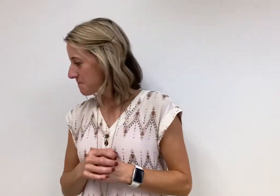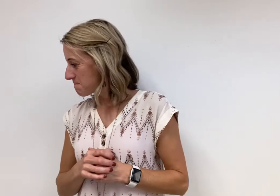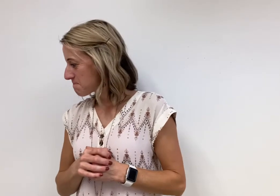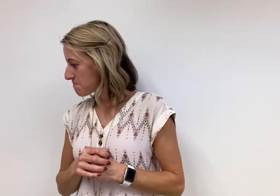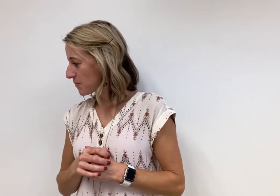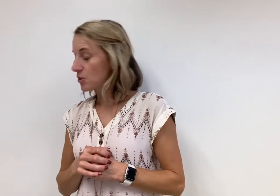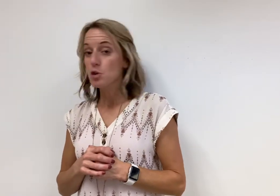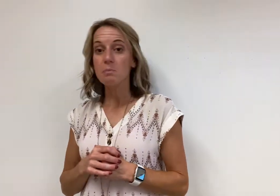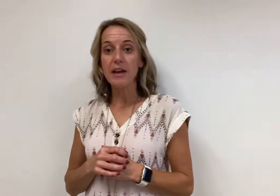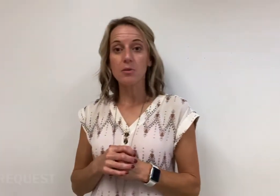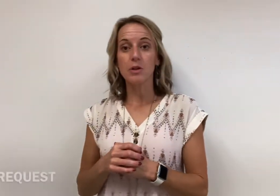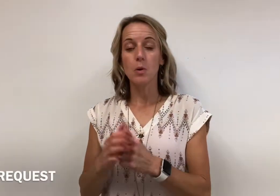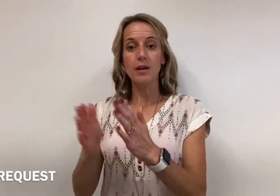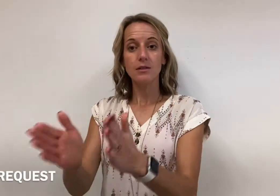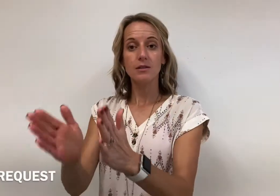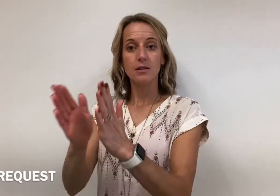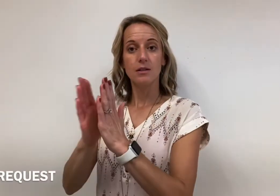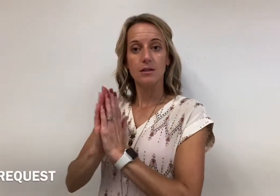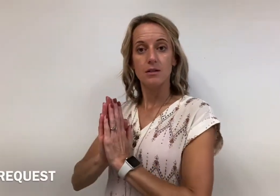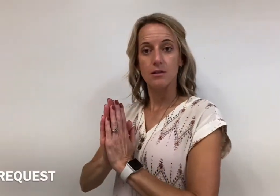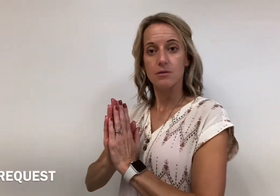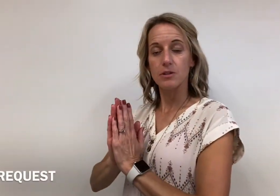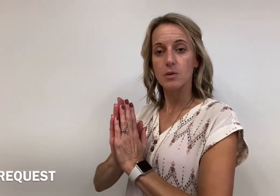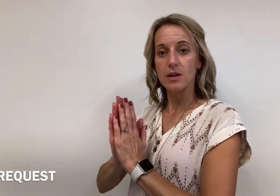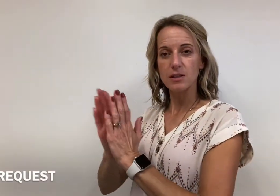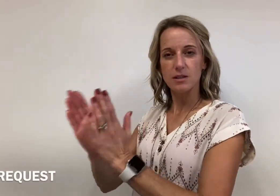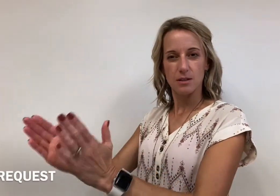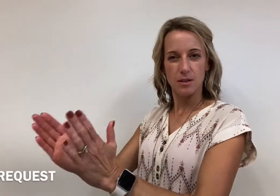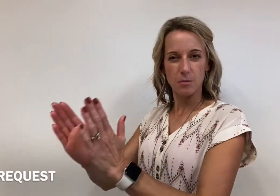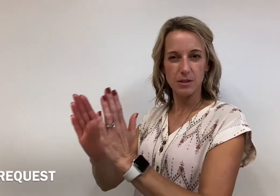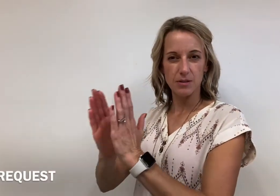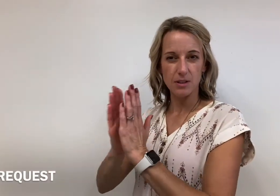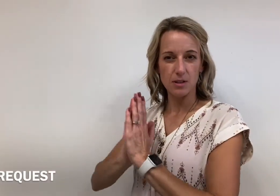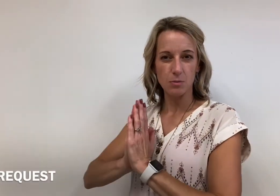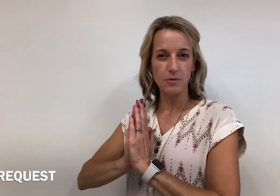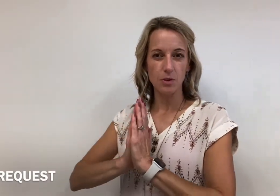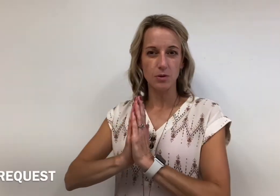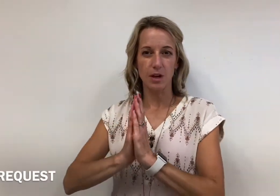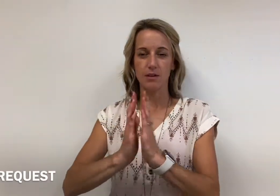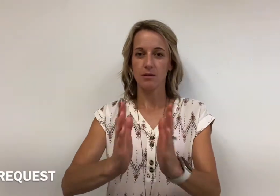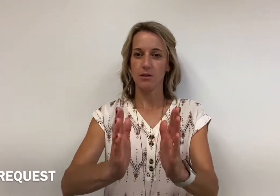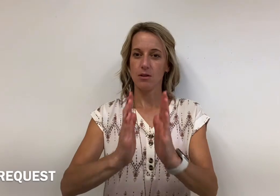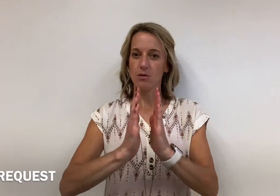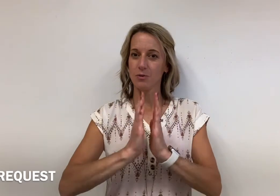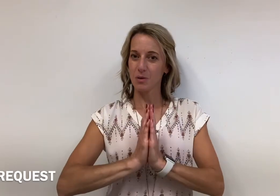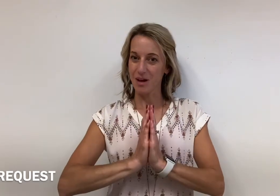To make a request, request, I believe this is a review sign, request.